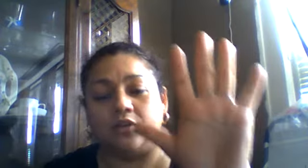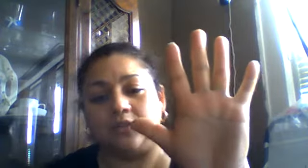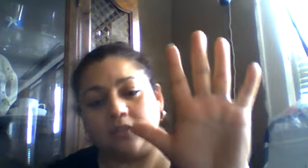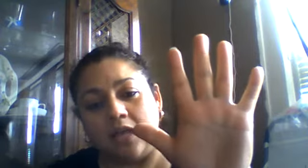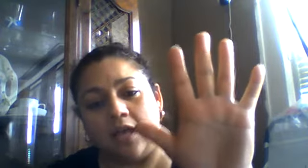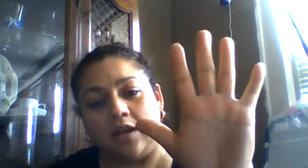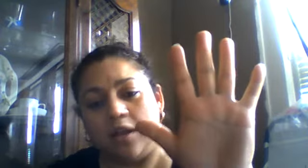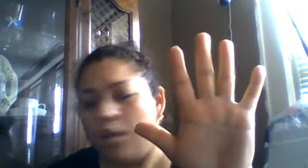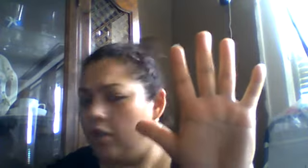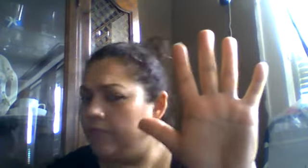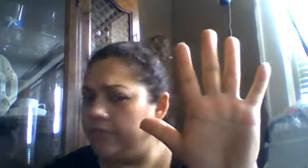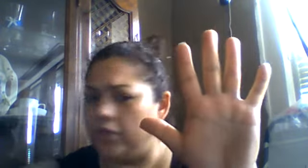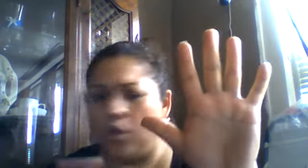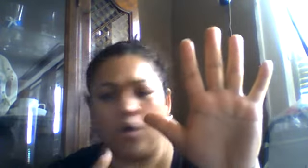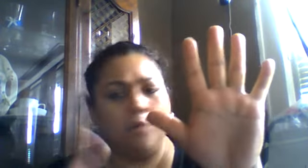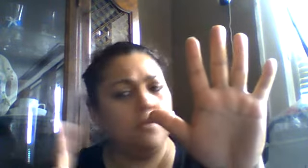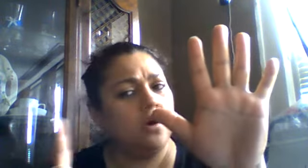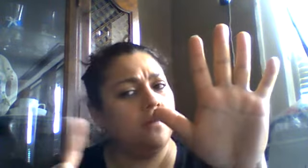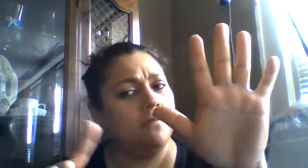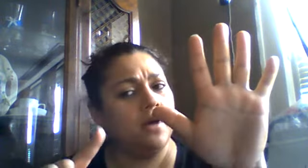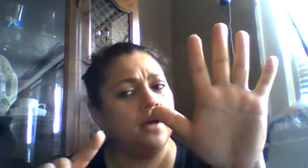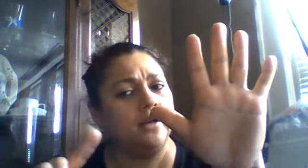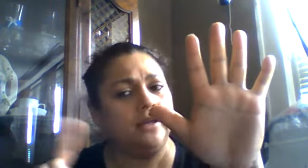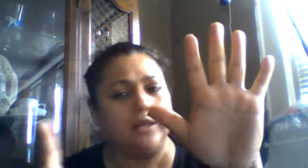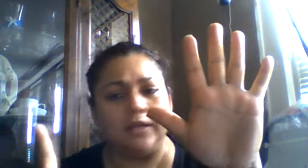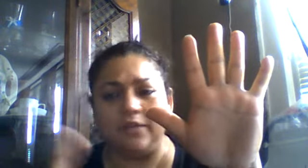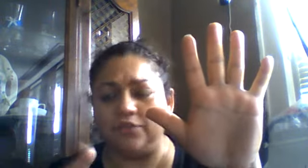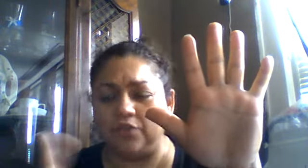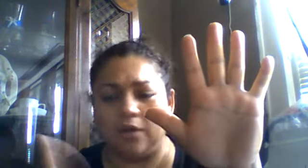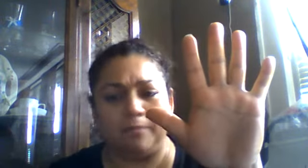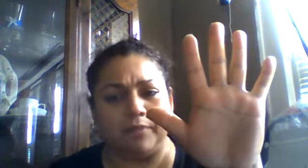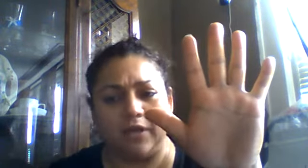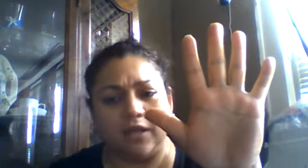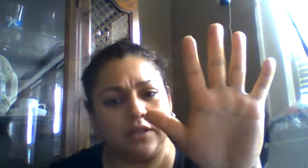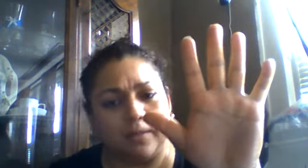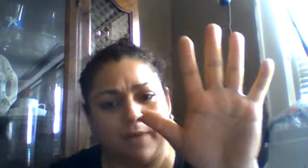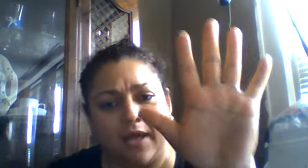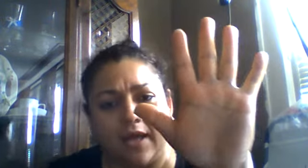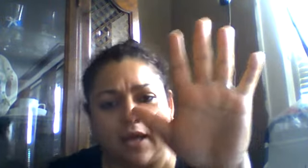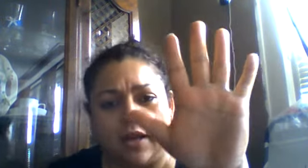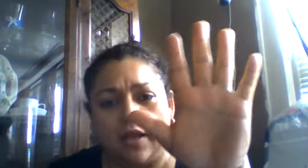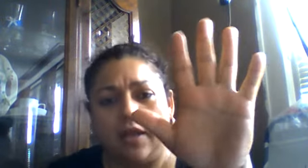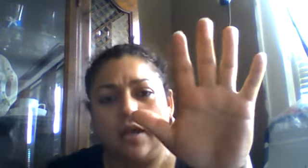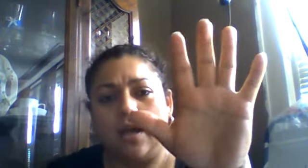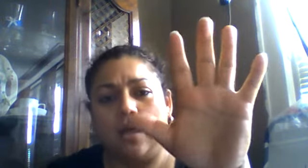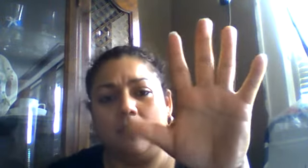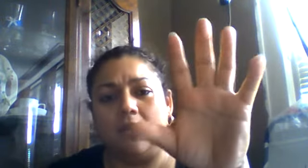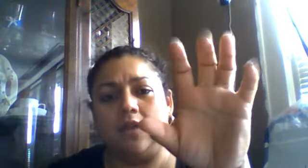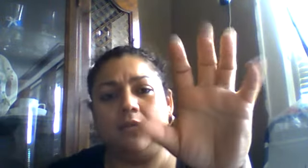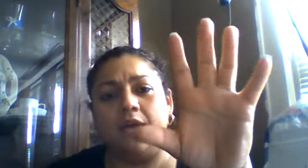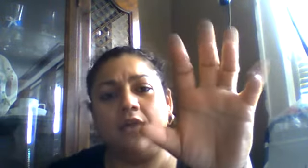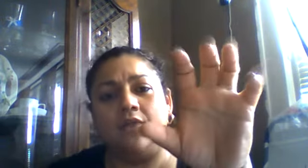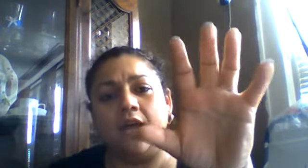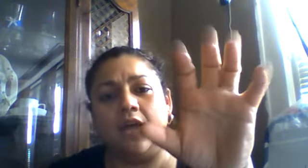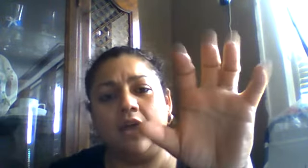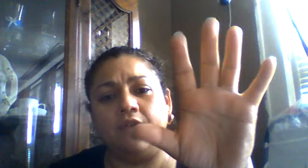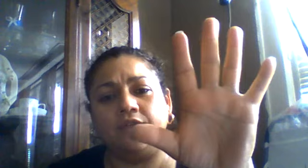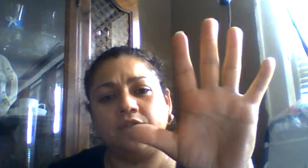said no more monkeys jumping in the bed how many we have left